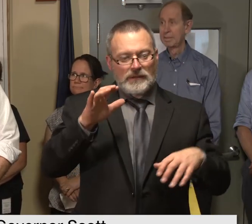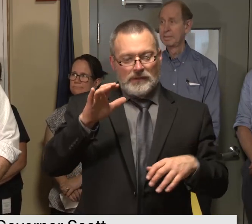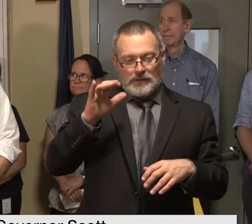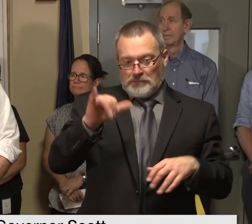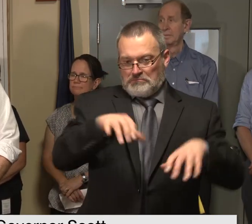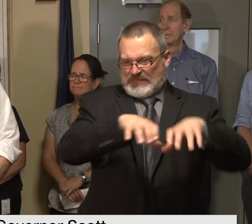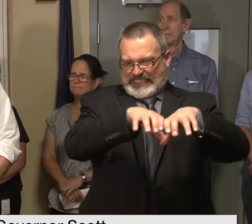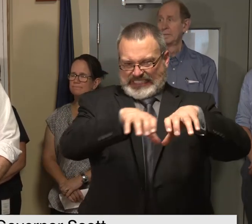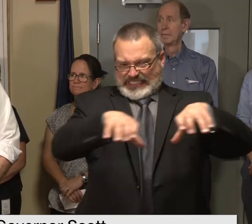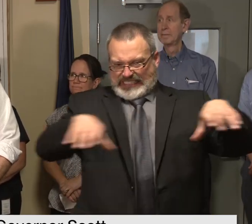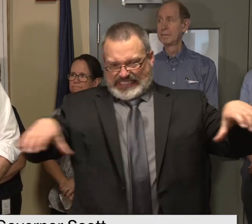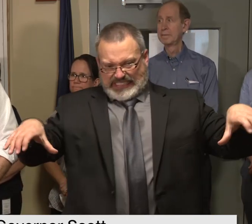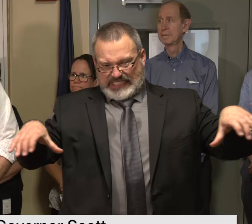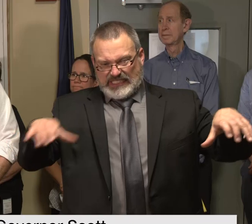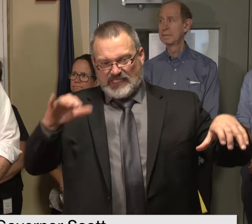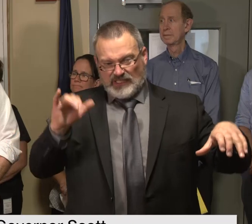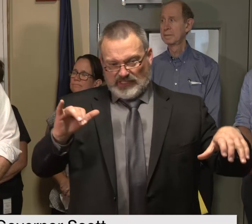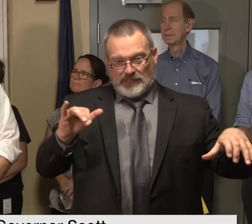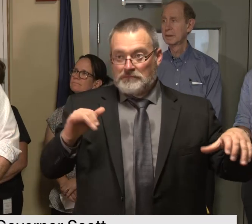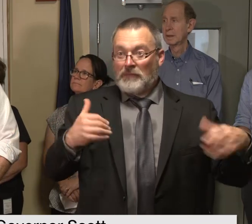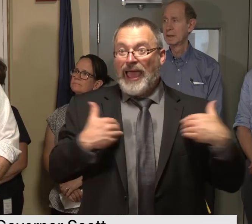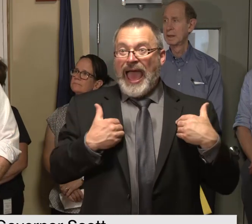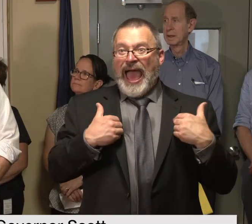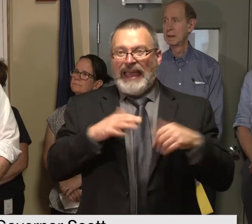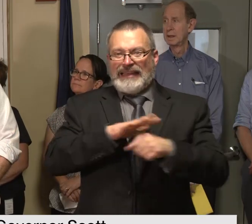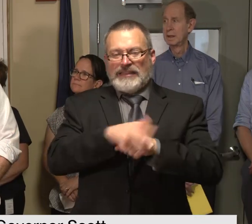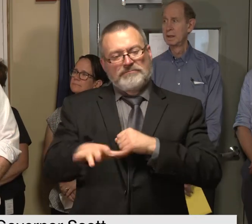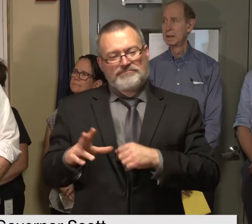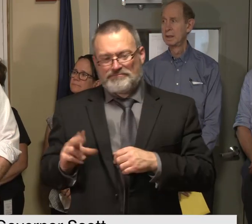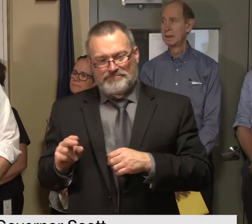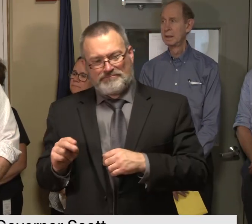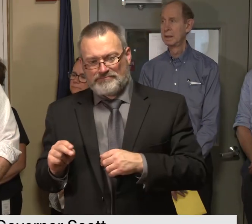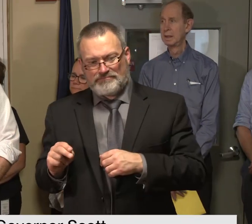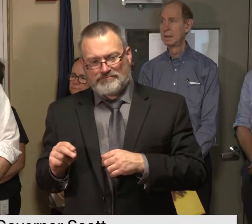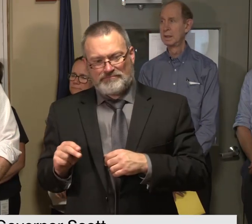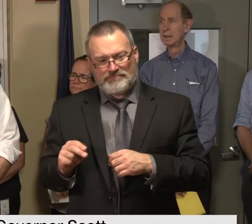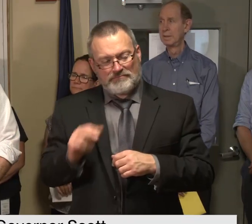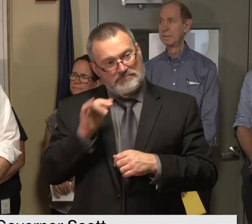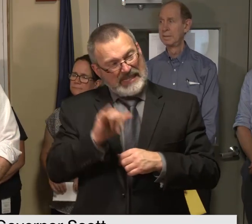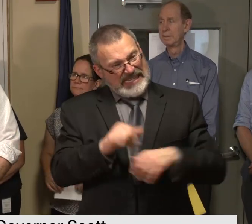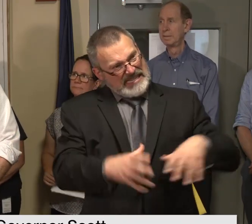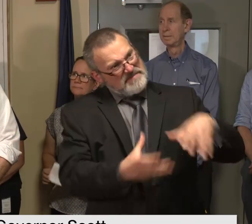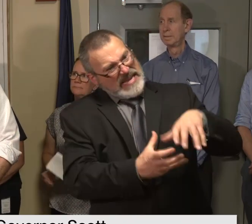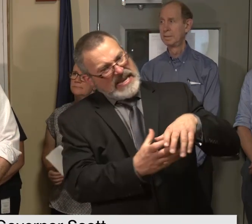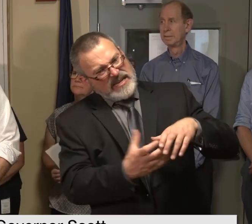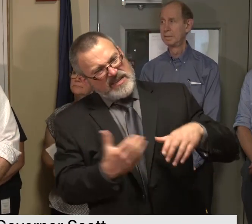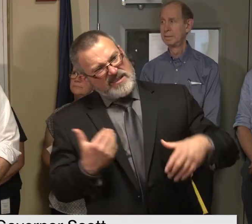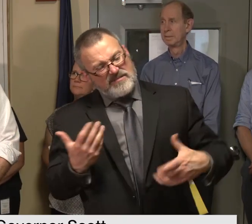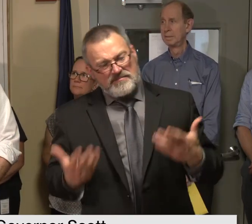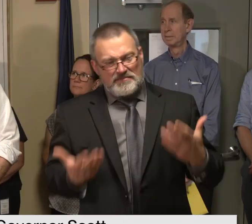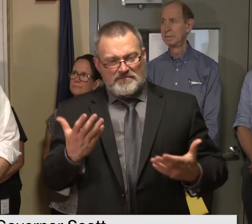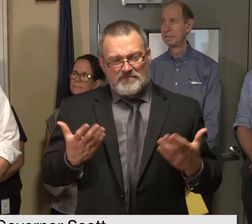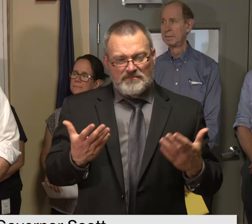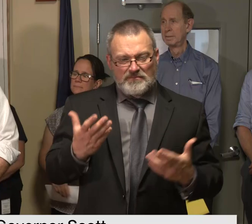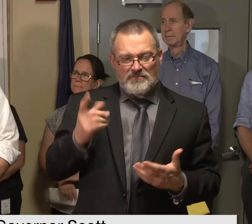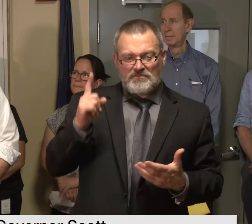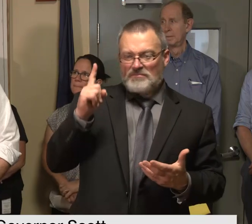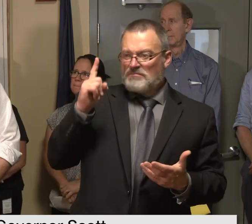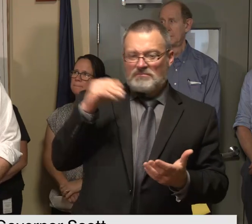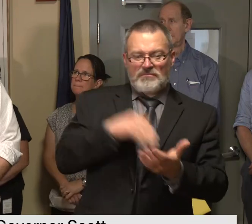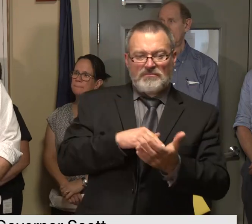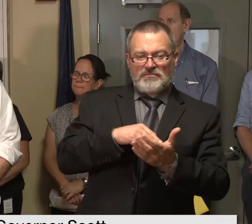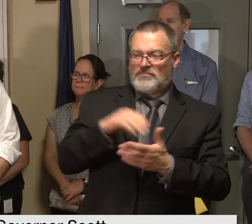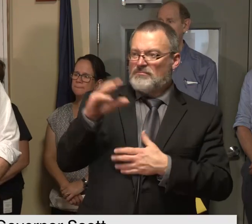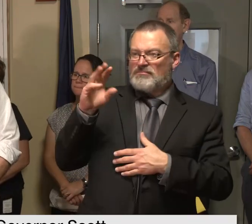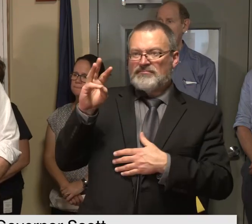system and i believe the number across our entire network like that culvert alone is something like 1600 of the 64 000.